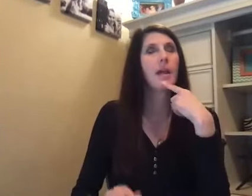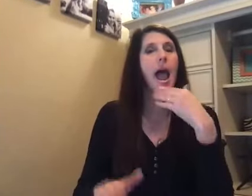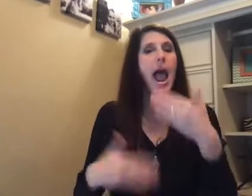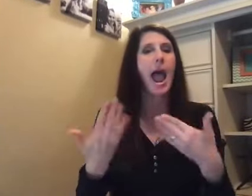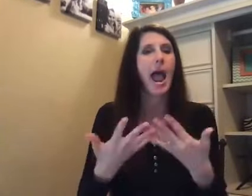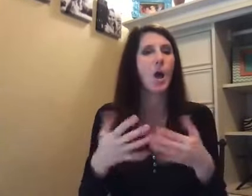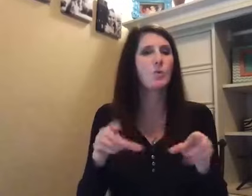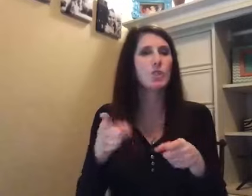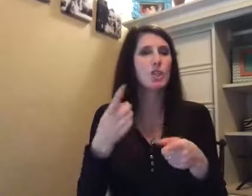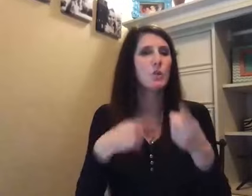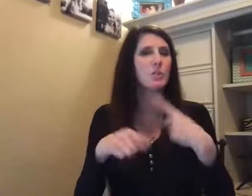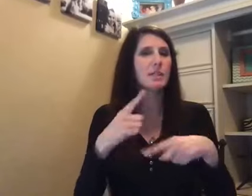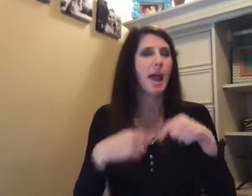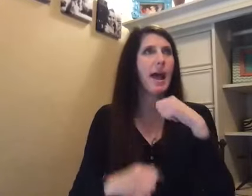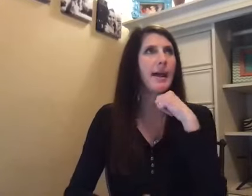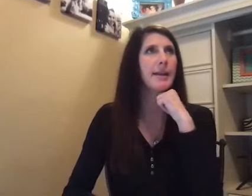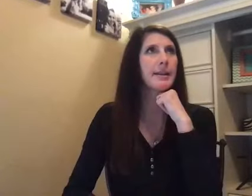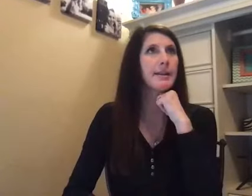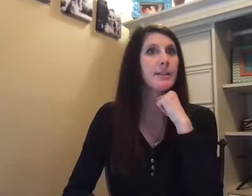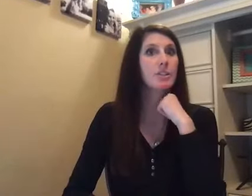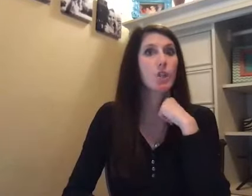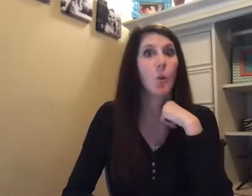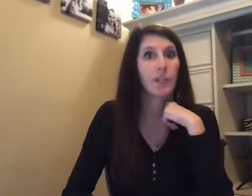How do you sign 21?